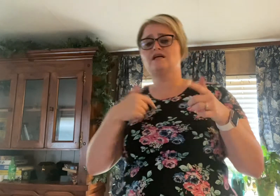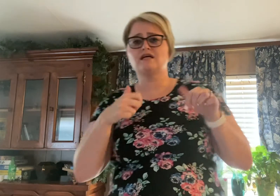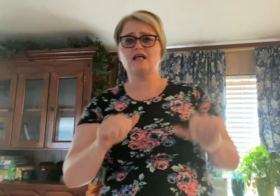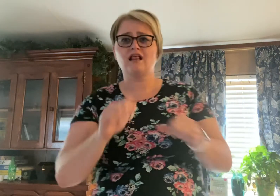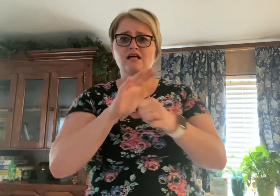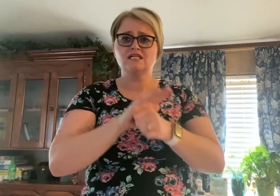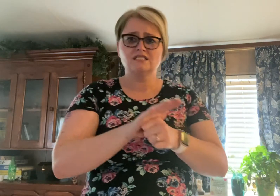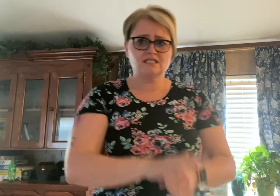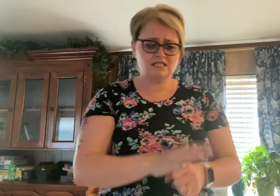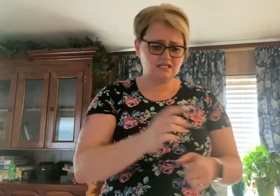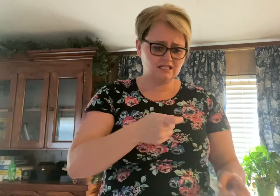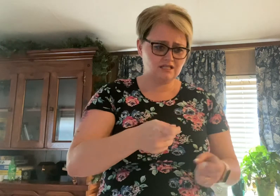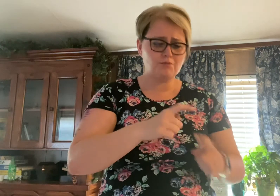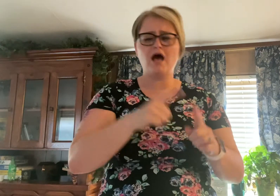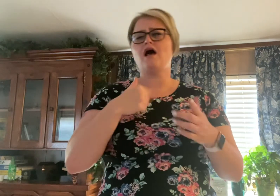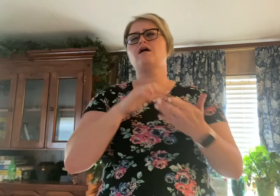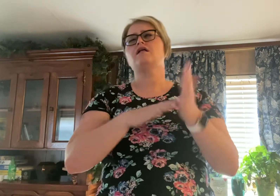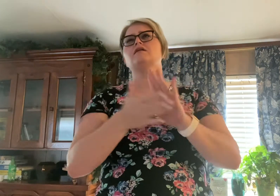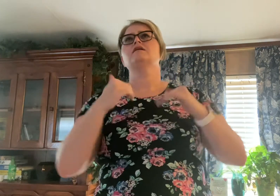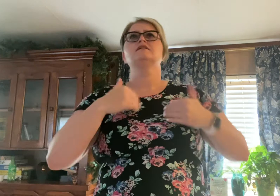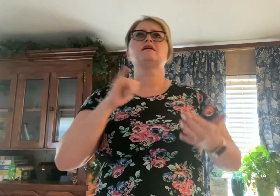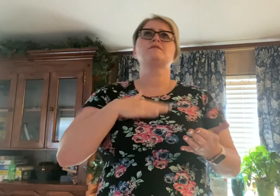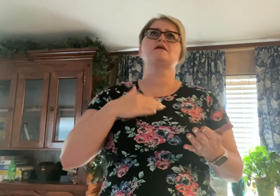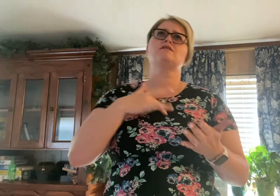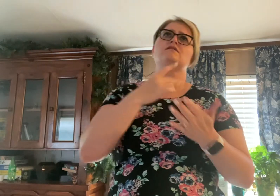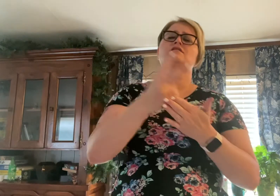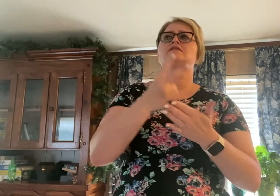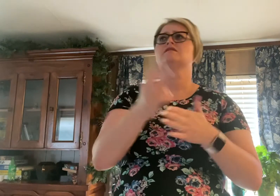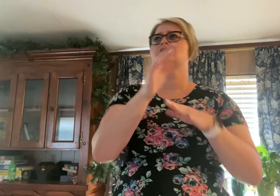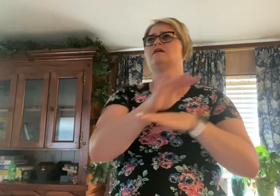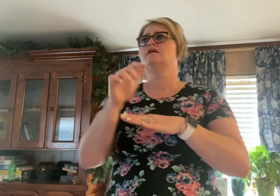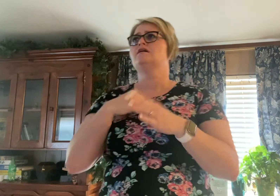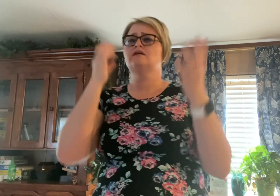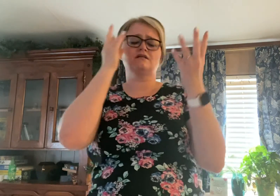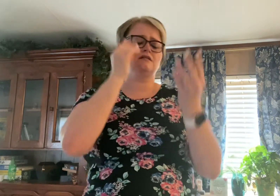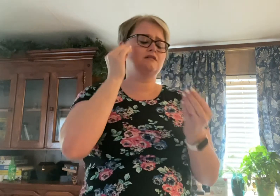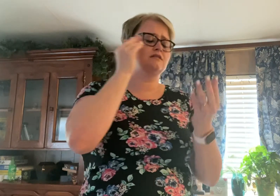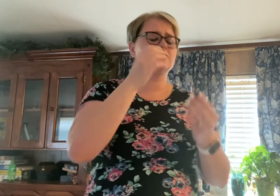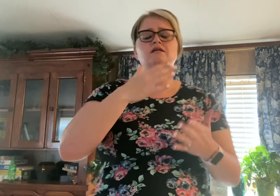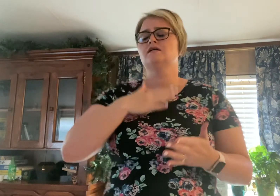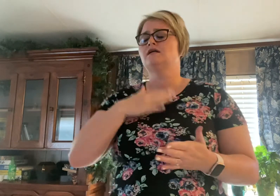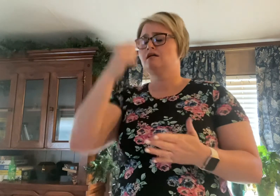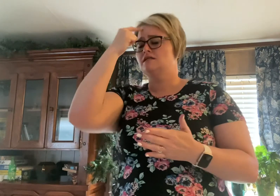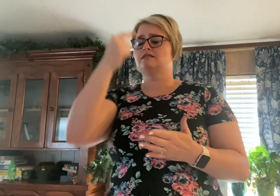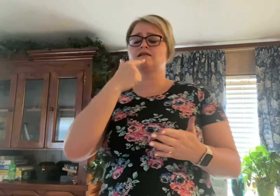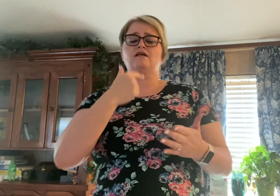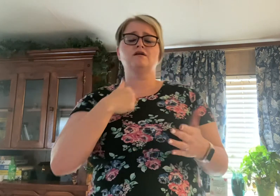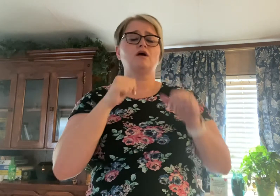It gets so draining It's like my heart is failing Every night I'm contemplating My inner voices ain't tough So I try to brush